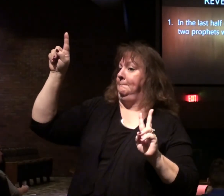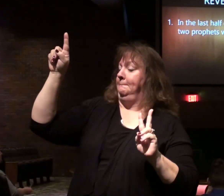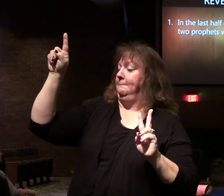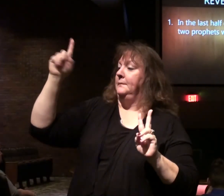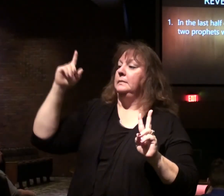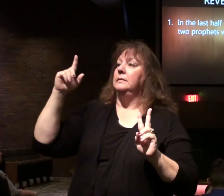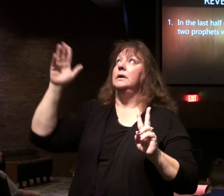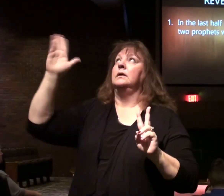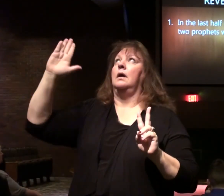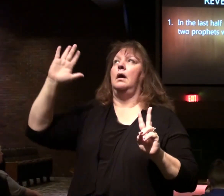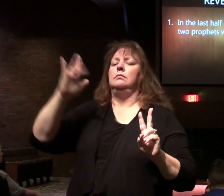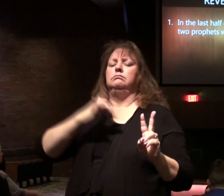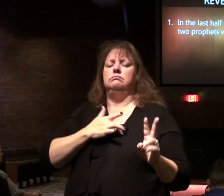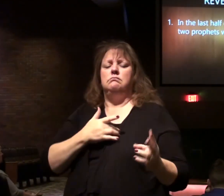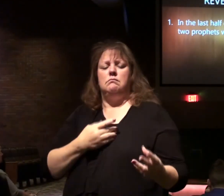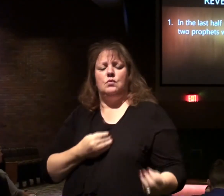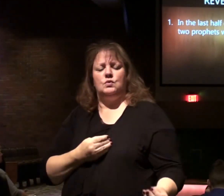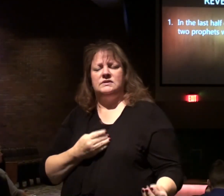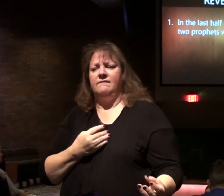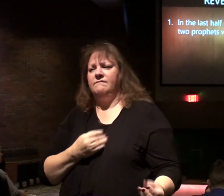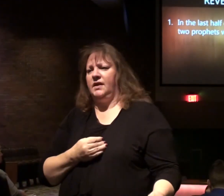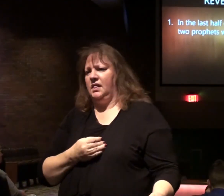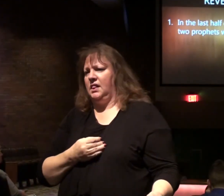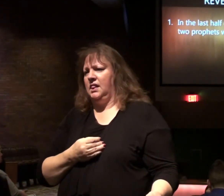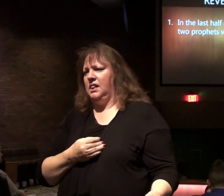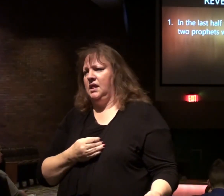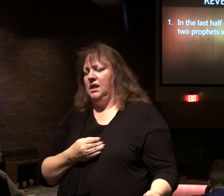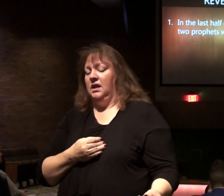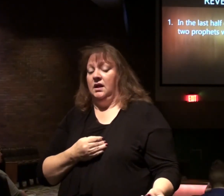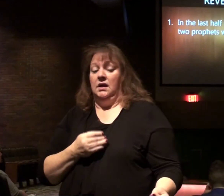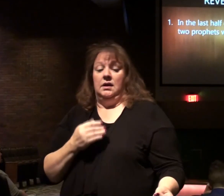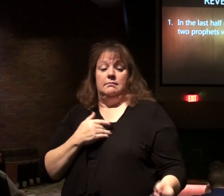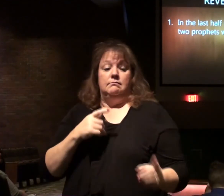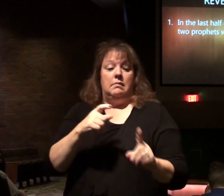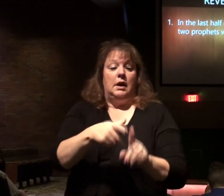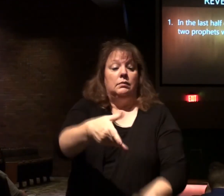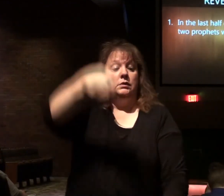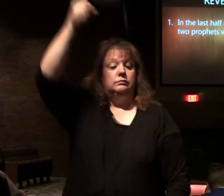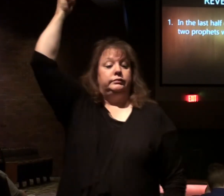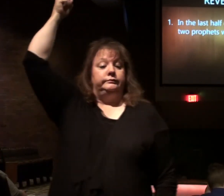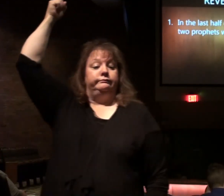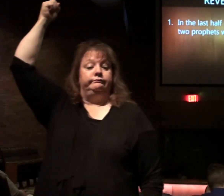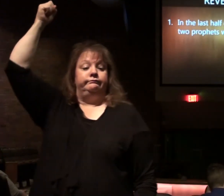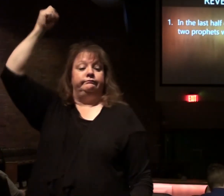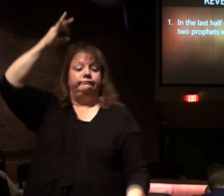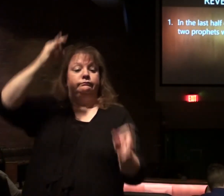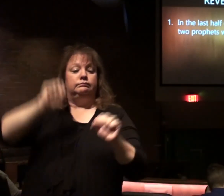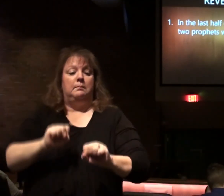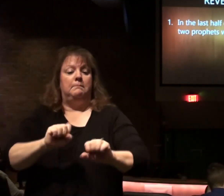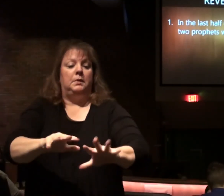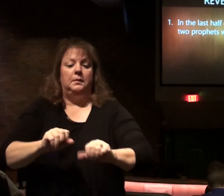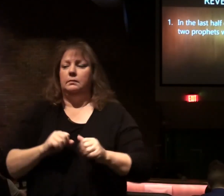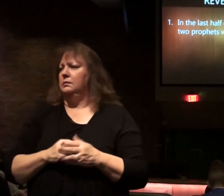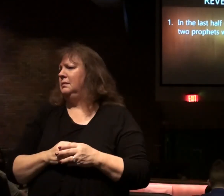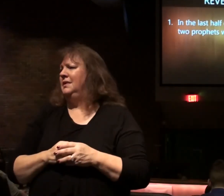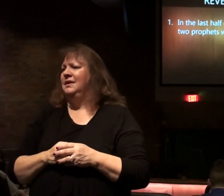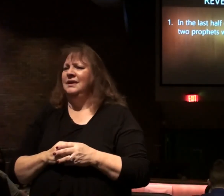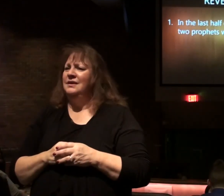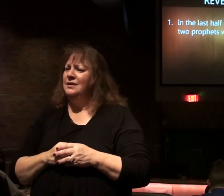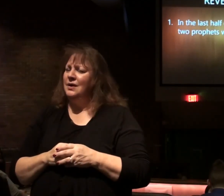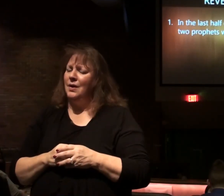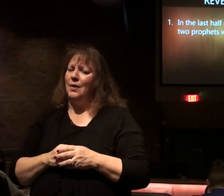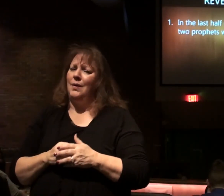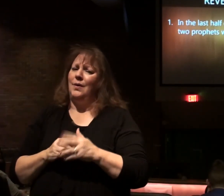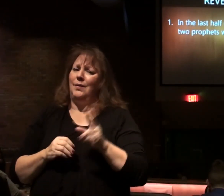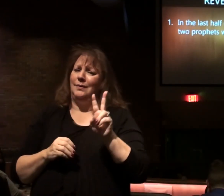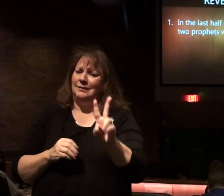God is merciful. He doesn't withdraw his word. And bring judgment. He brings his